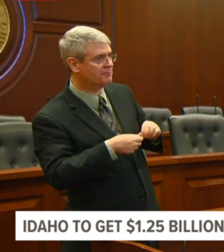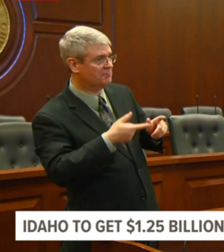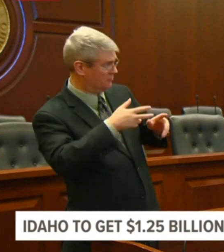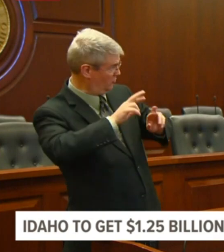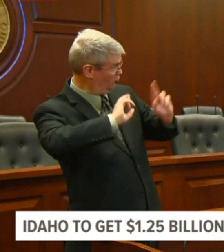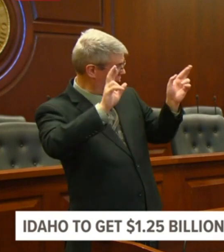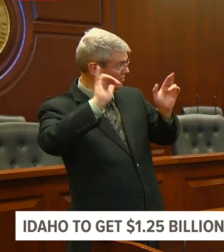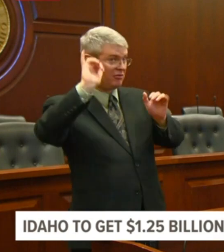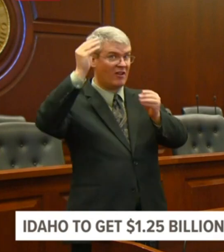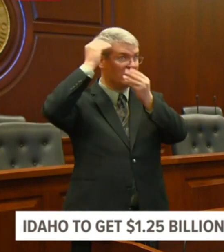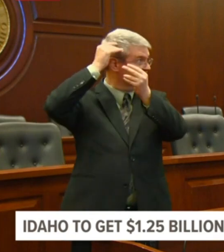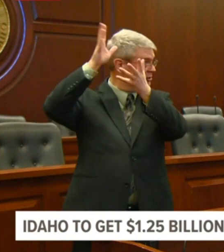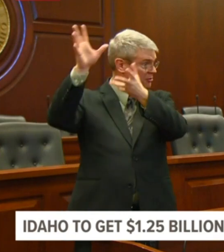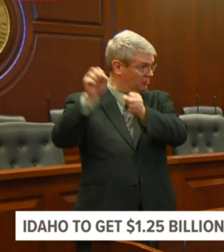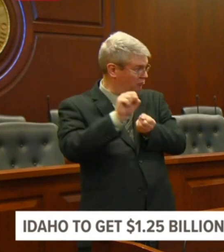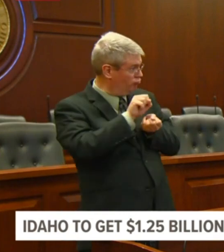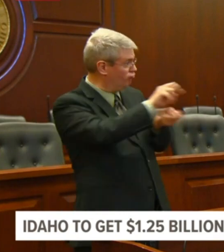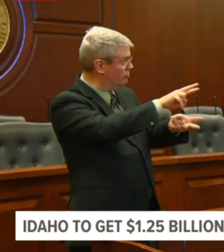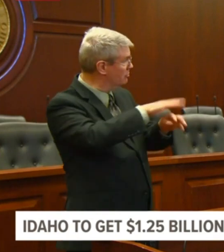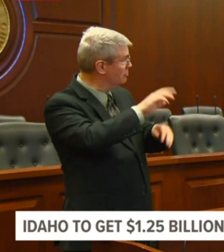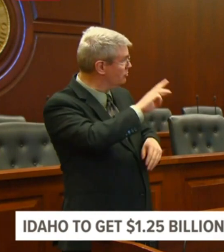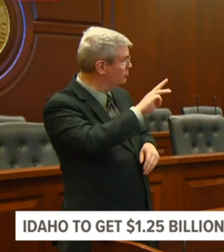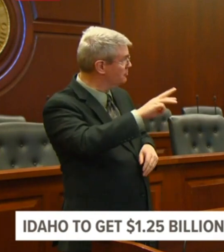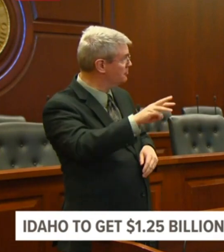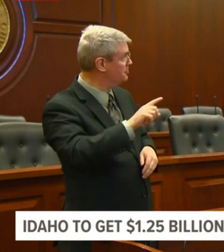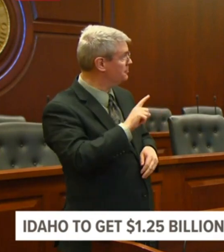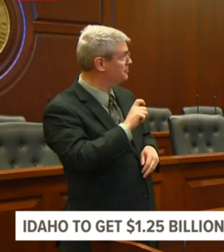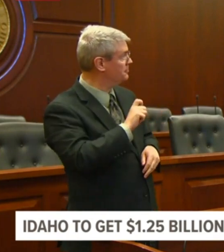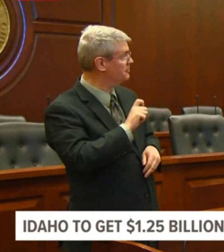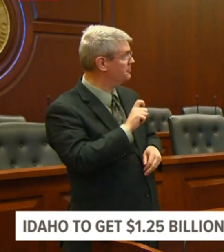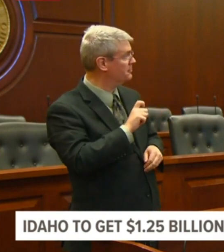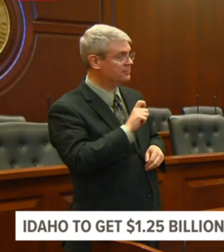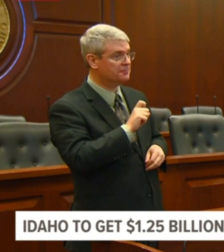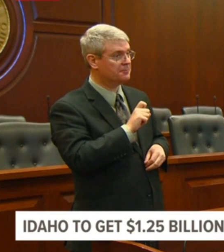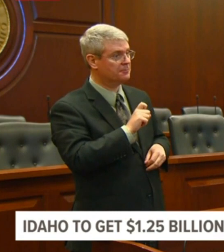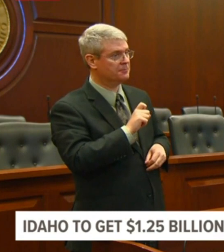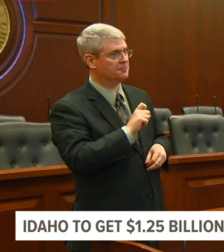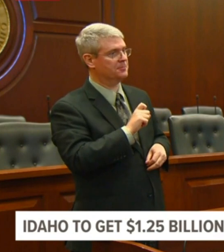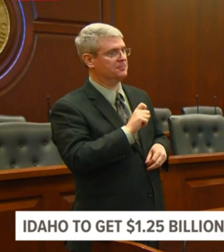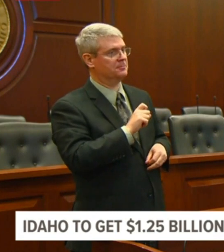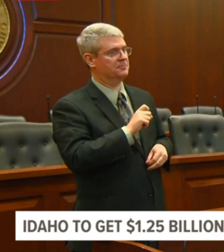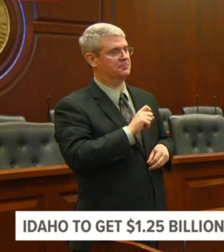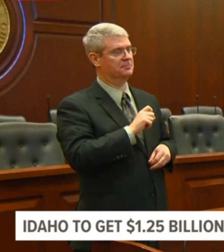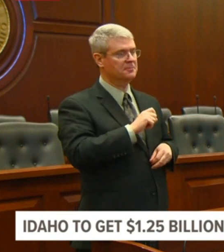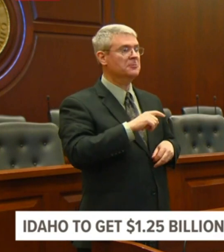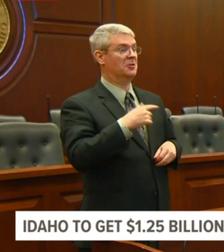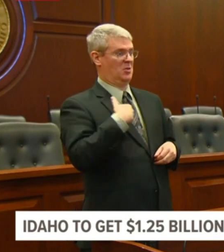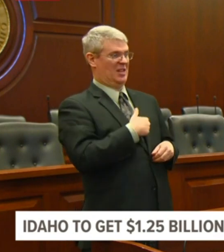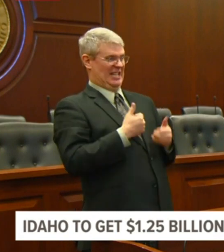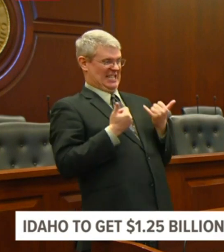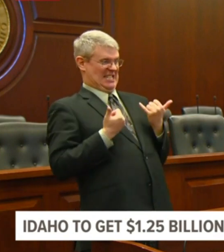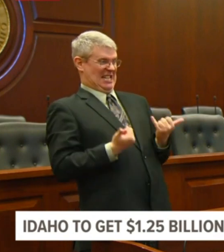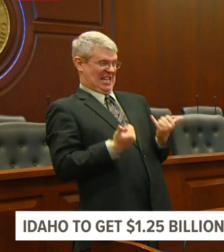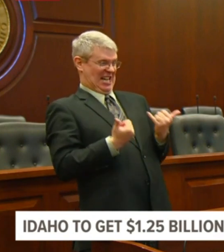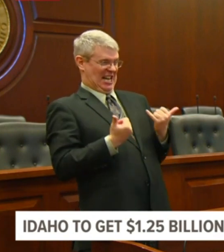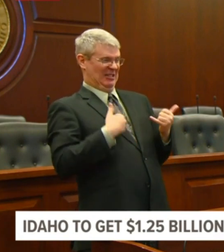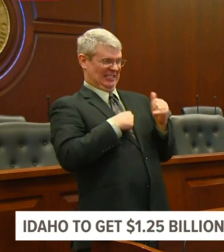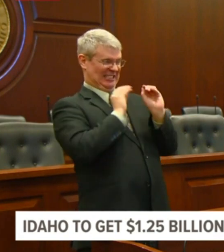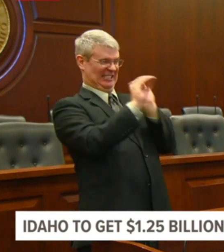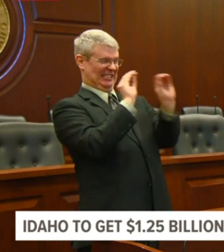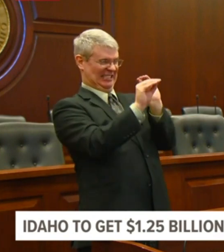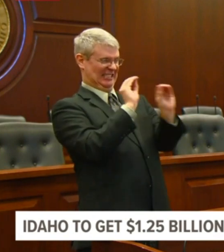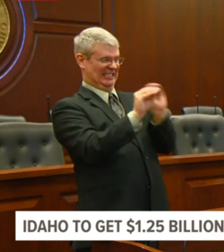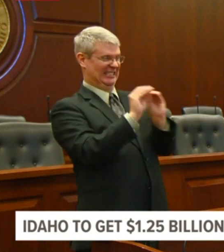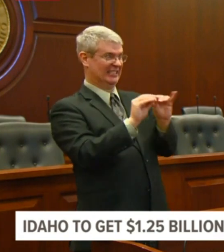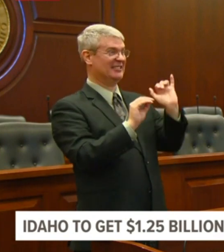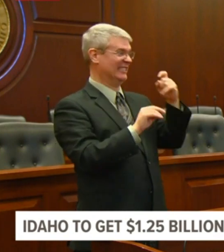Department of Labor website now? We are updating our website right now to reflect the executive order and our